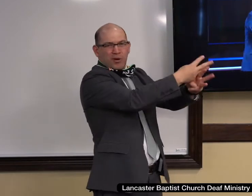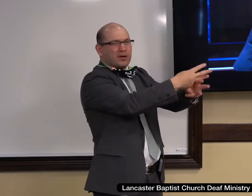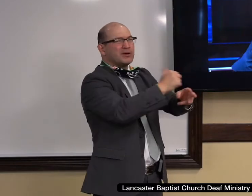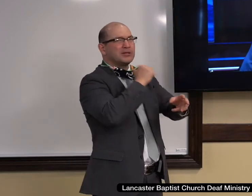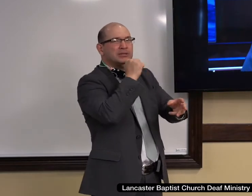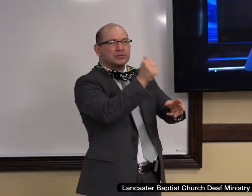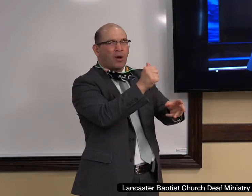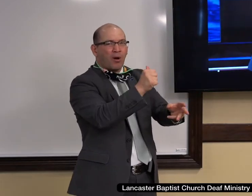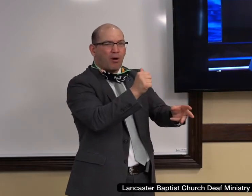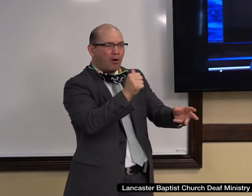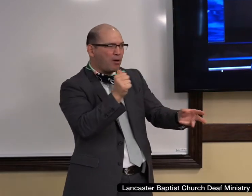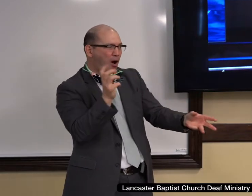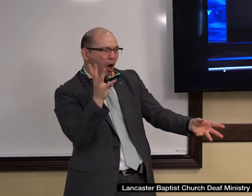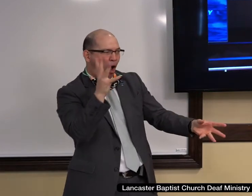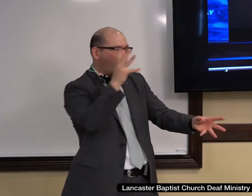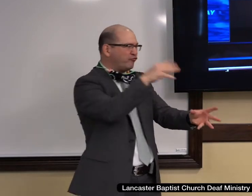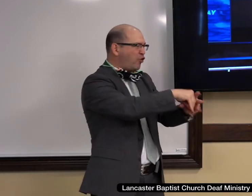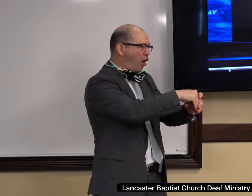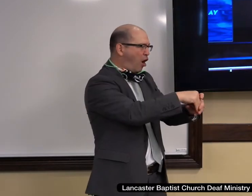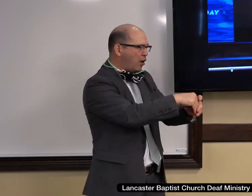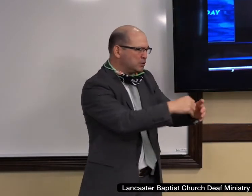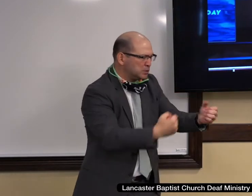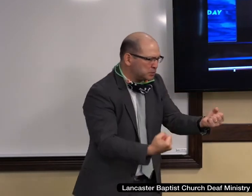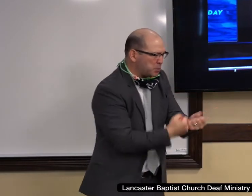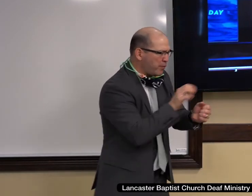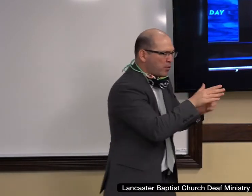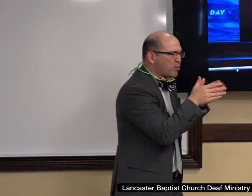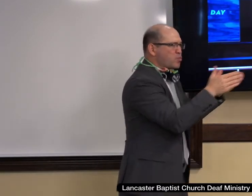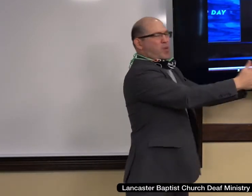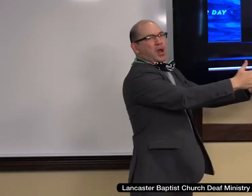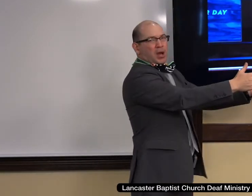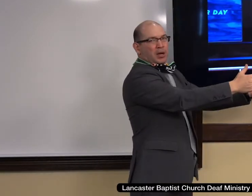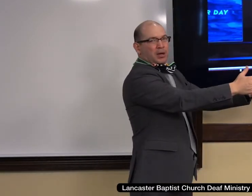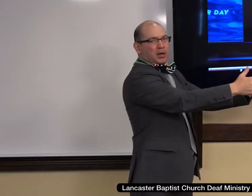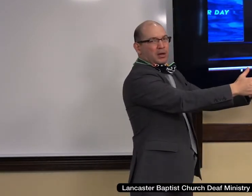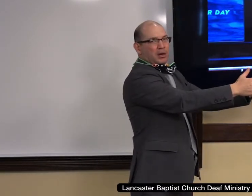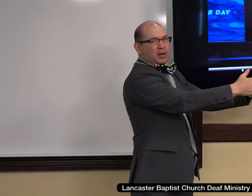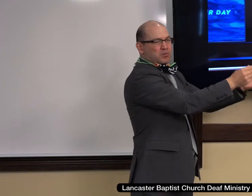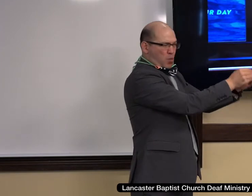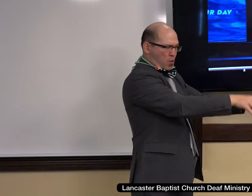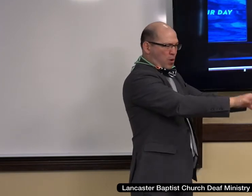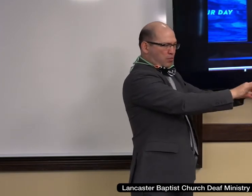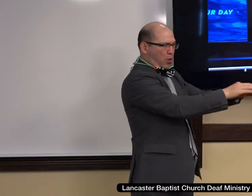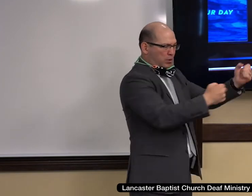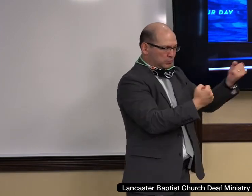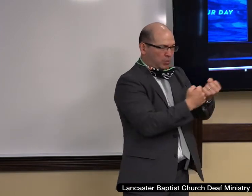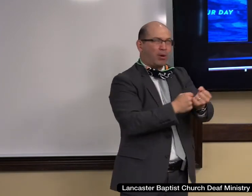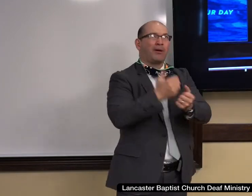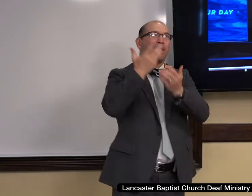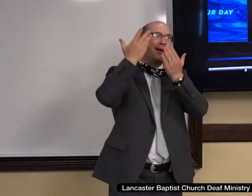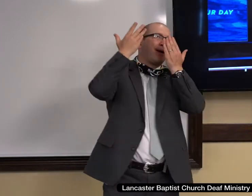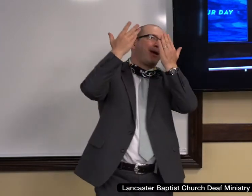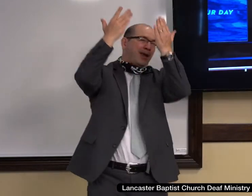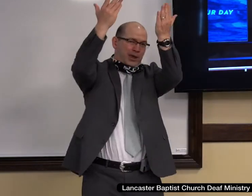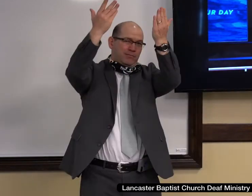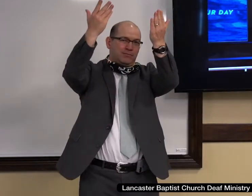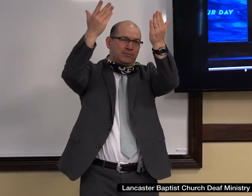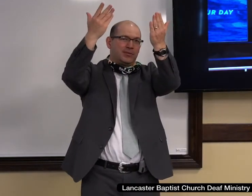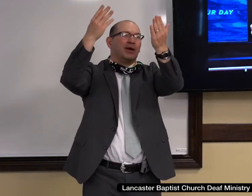lower ourselves to some cause of lesser importance. There is no cause greater than the cause of Jesus